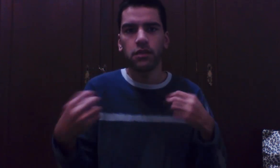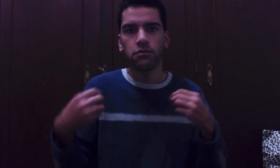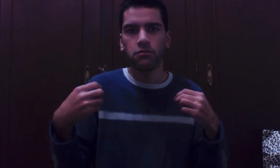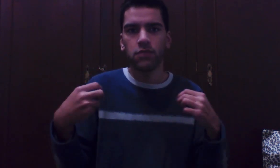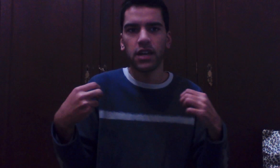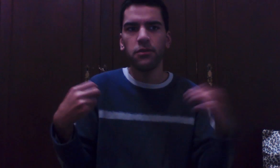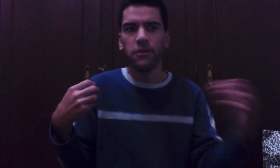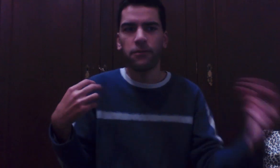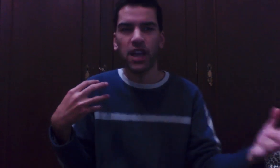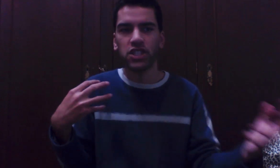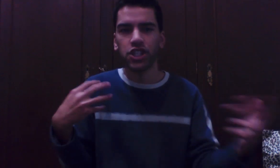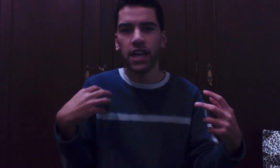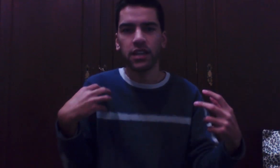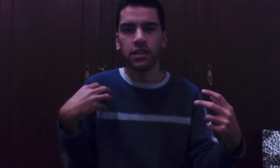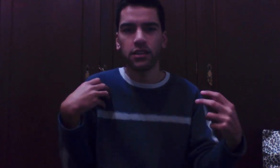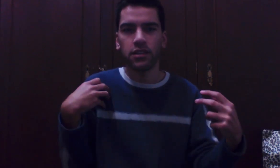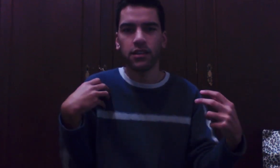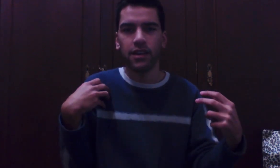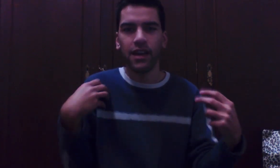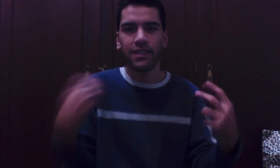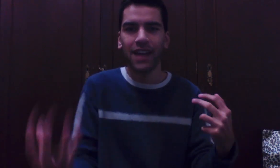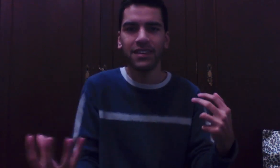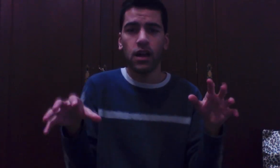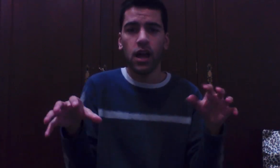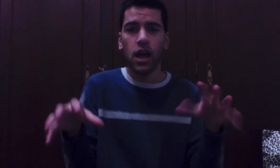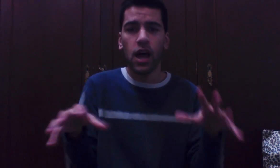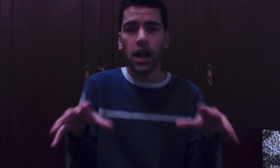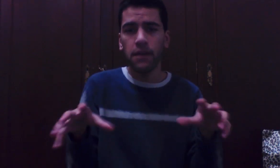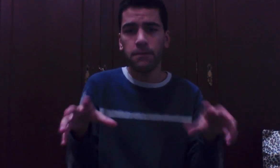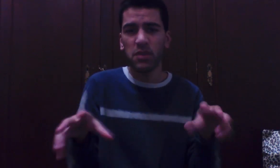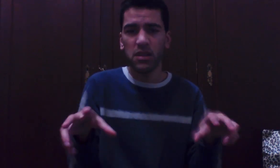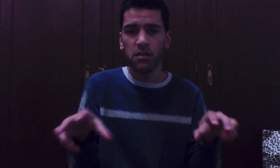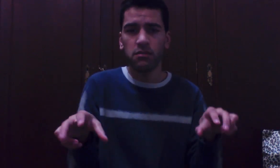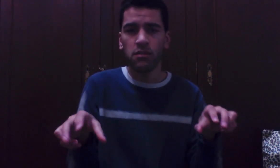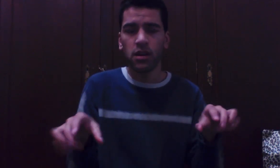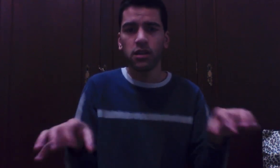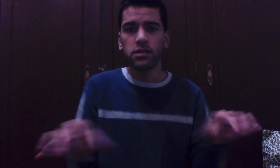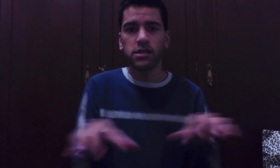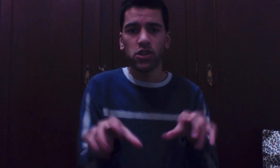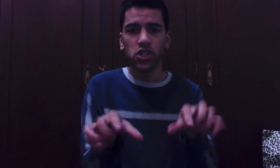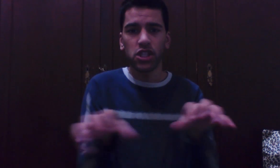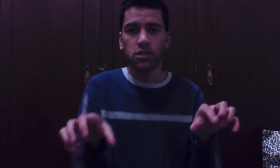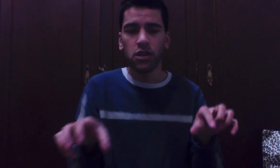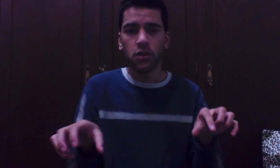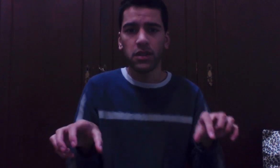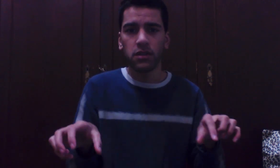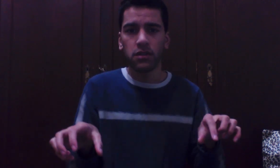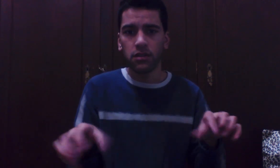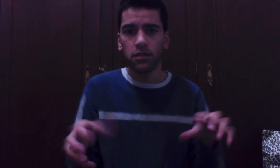kind of refreshing and exciting I've been searching within the